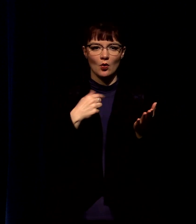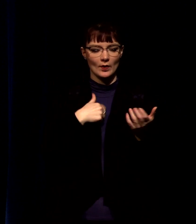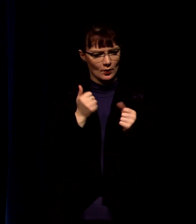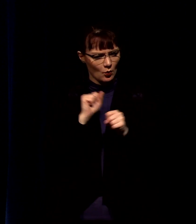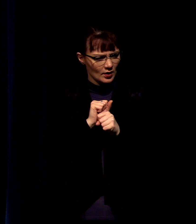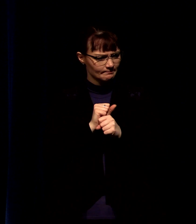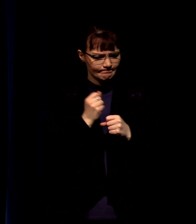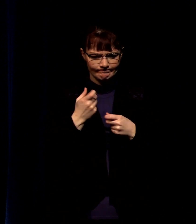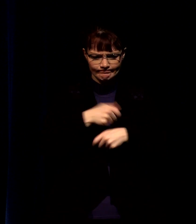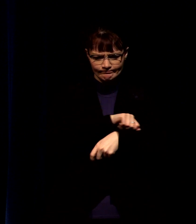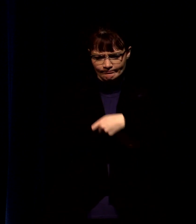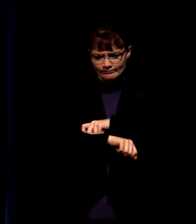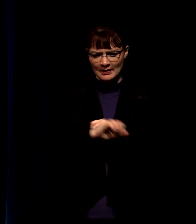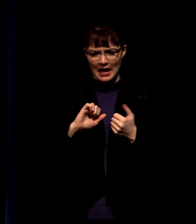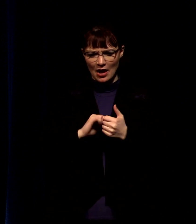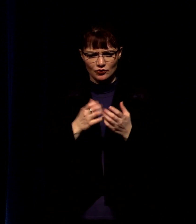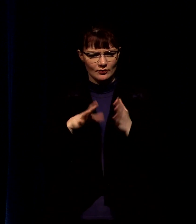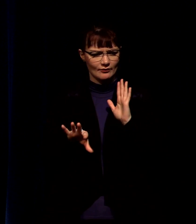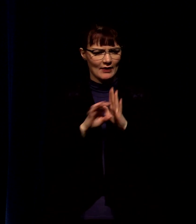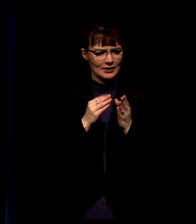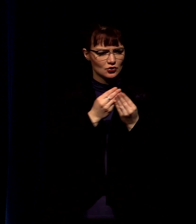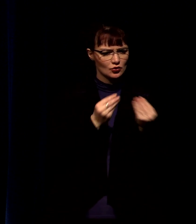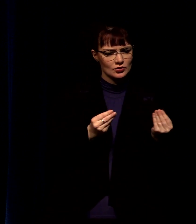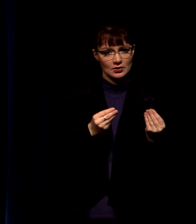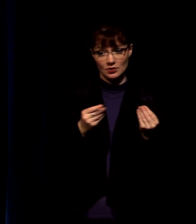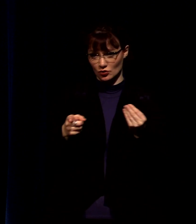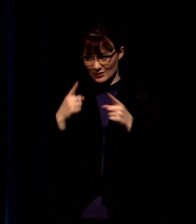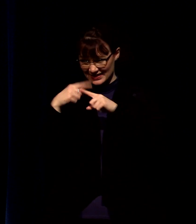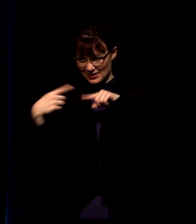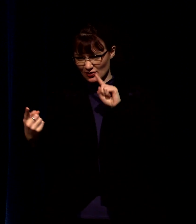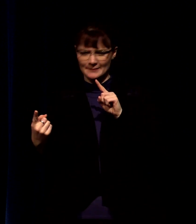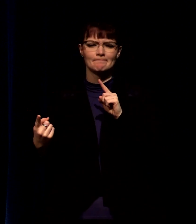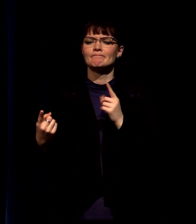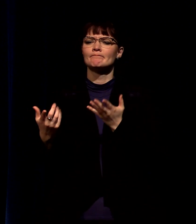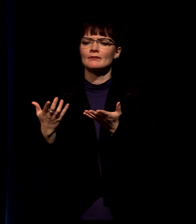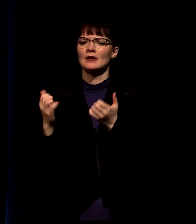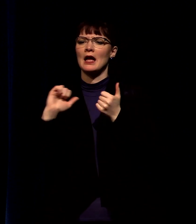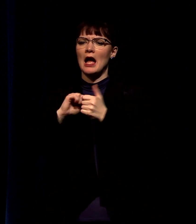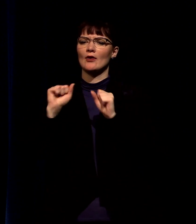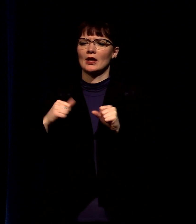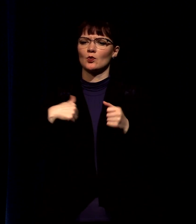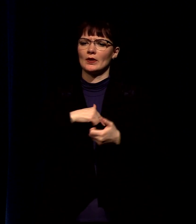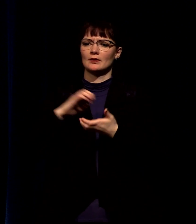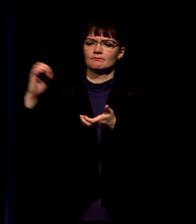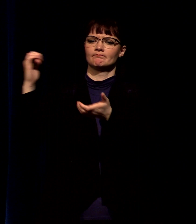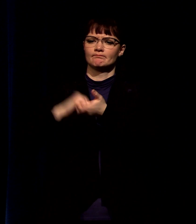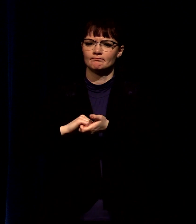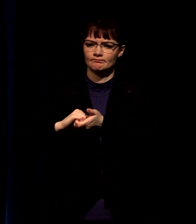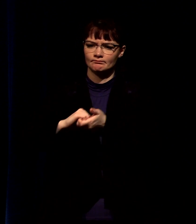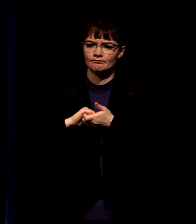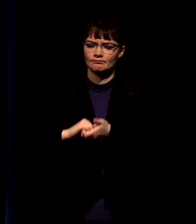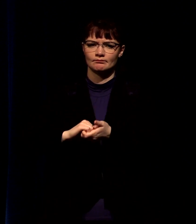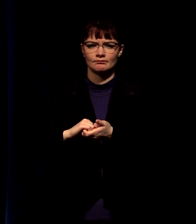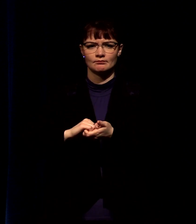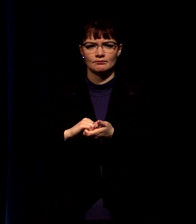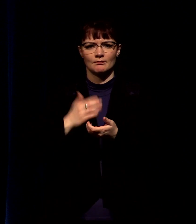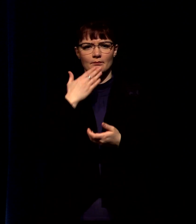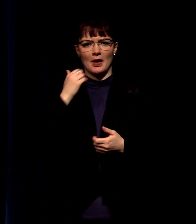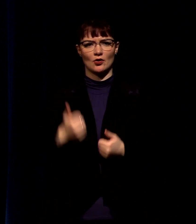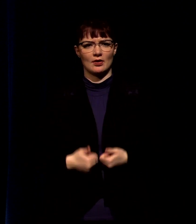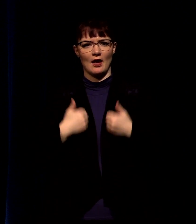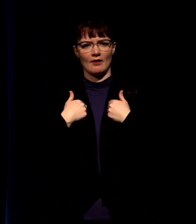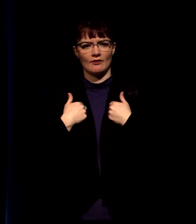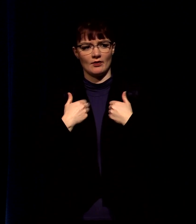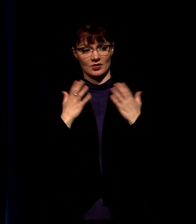solutions and we even partner with people that disagree with us to to carry out and implement a better way to live we don't run from the dark